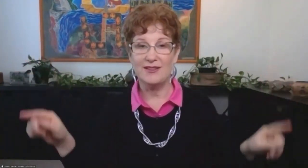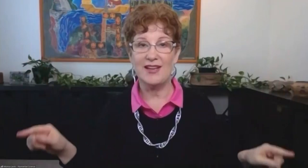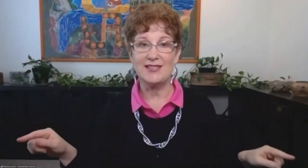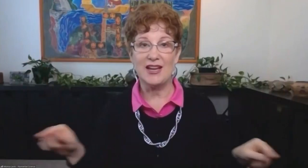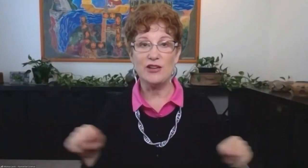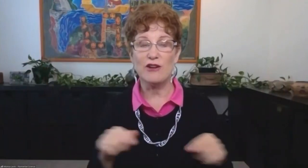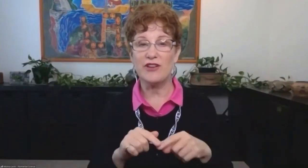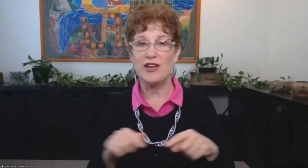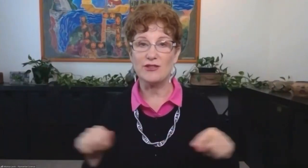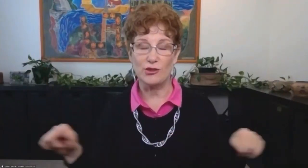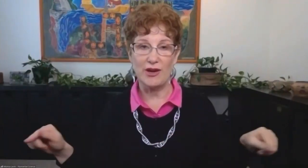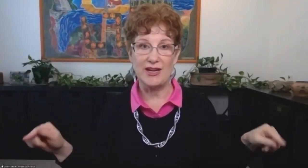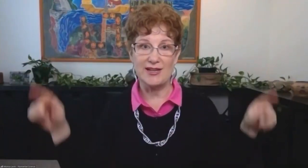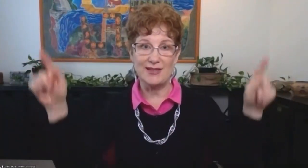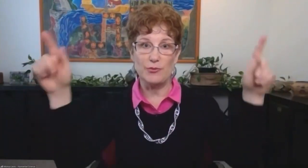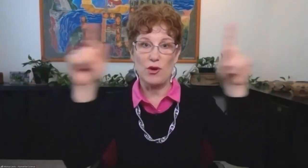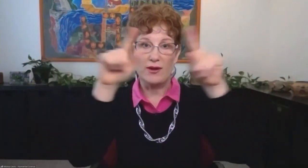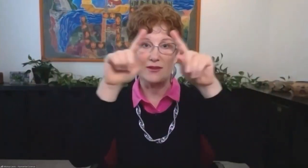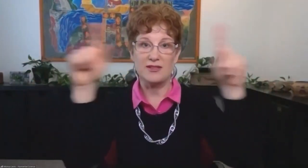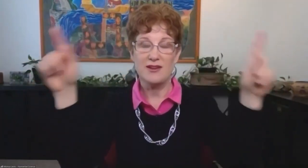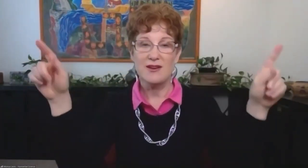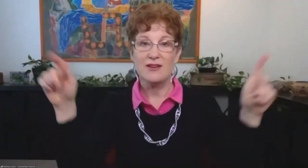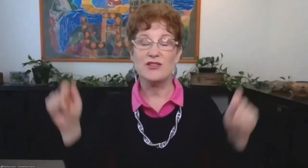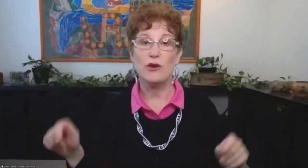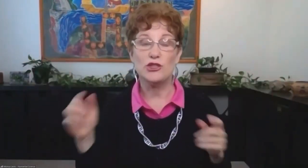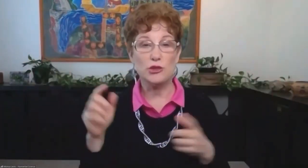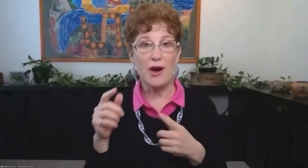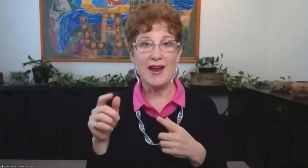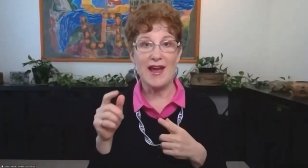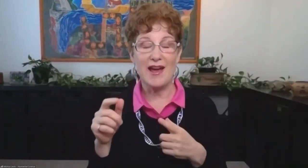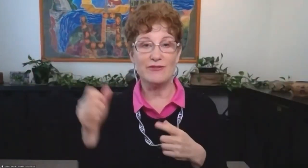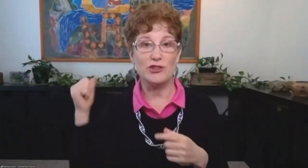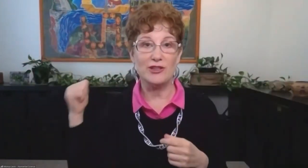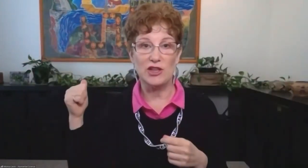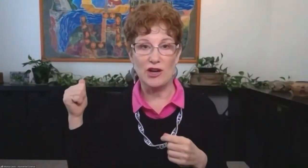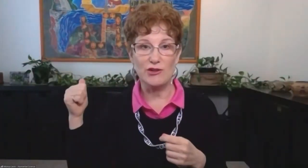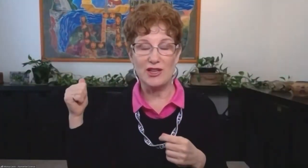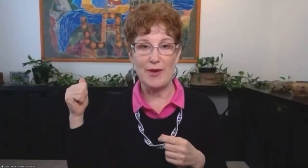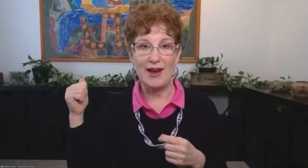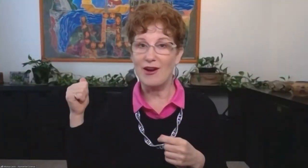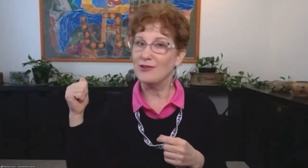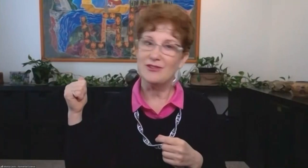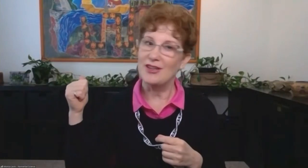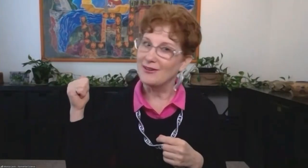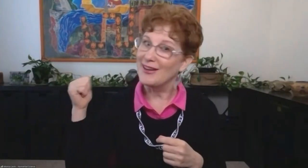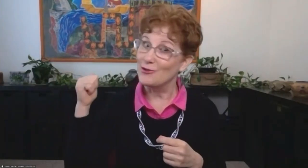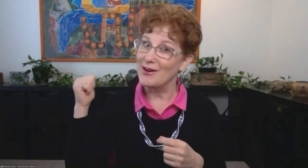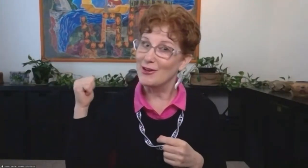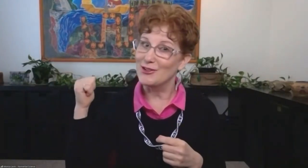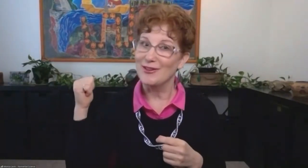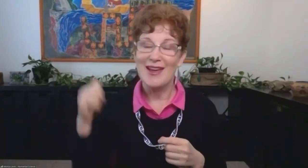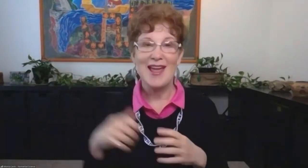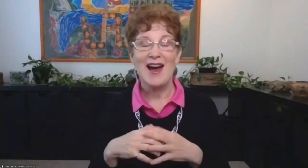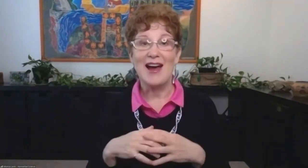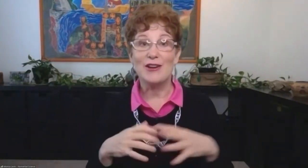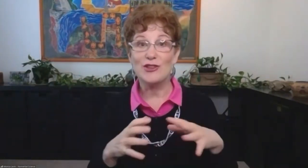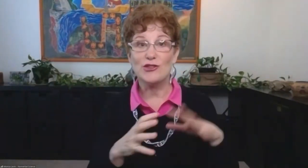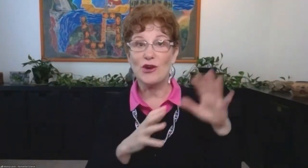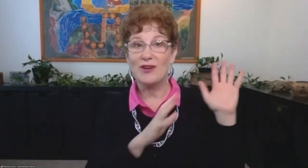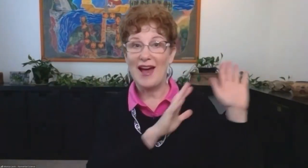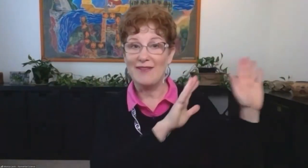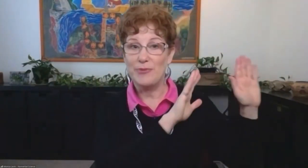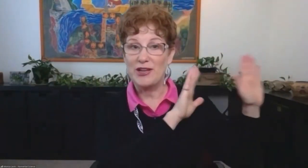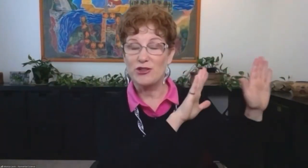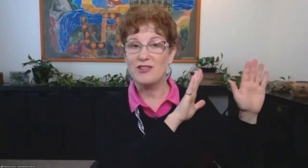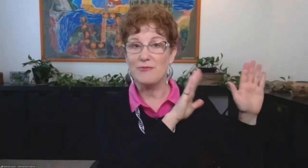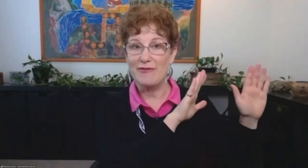element that's in your video screen is important. So do I have dirty laundry in the background? No, I try not to. I